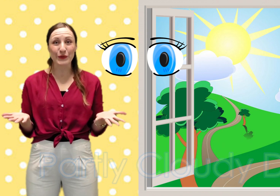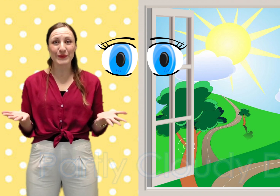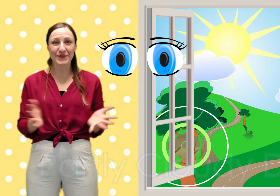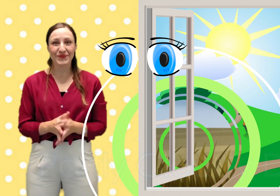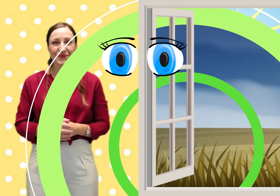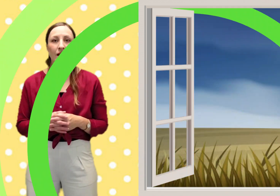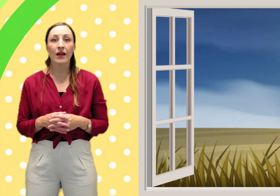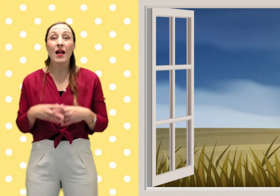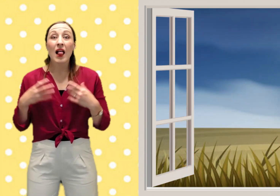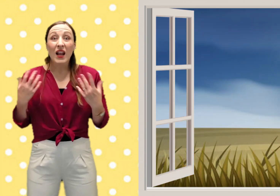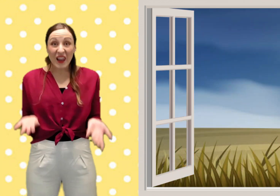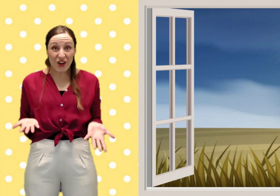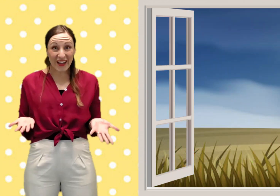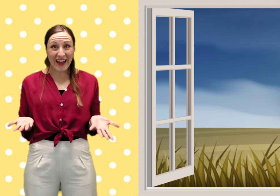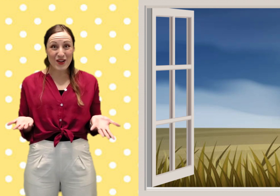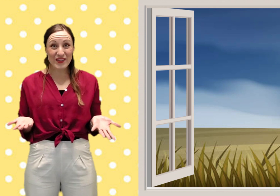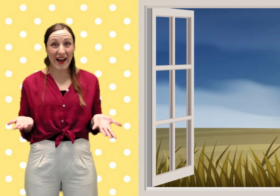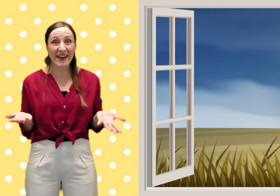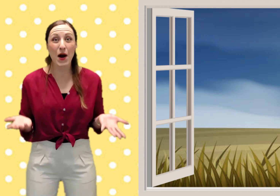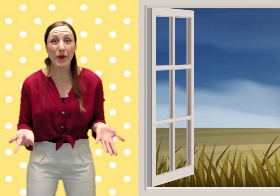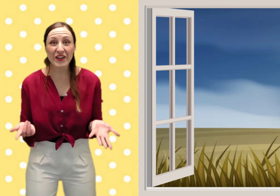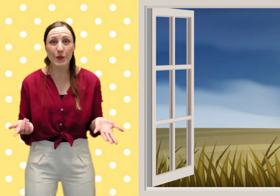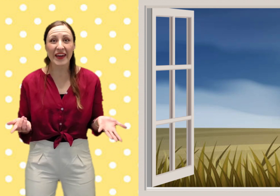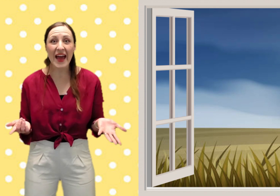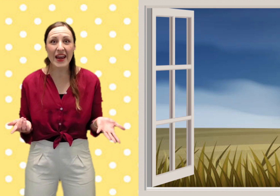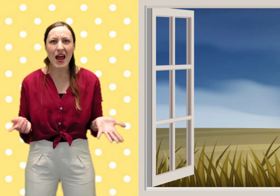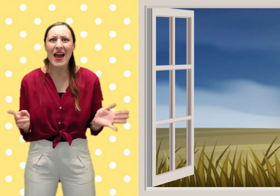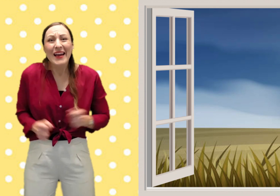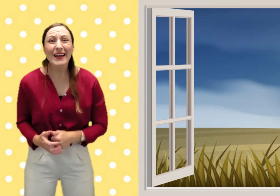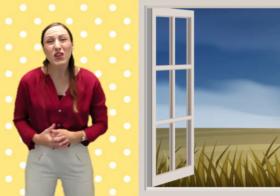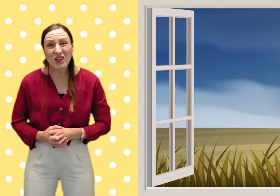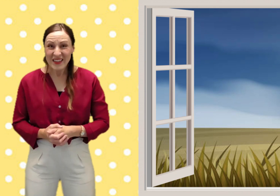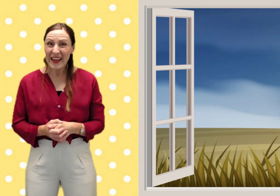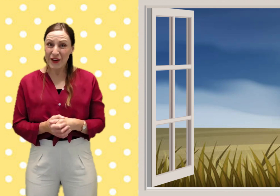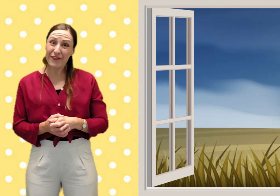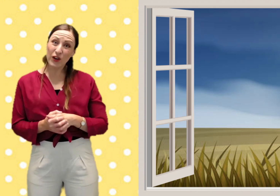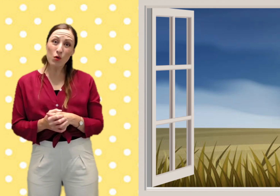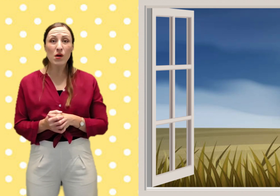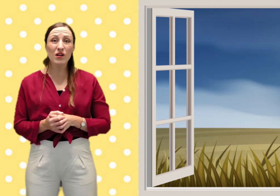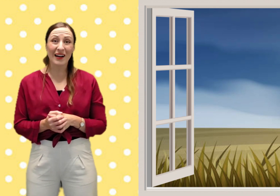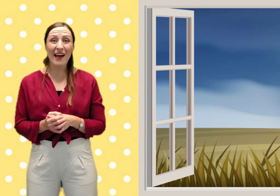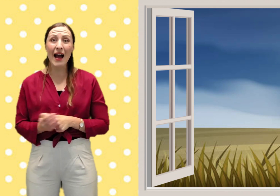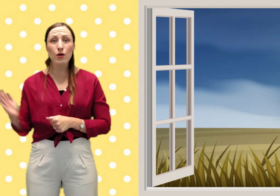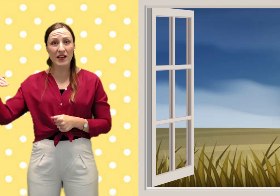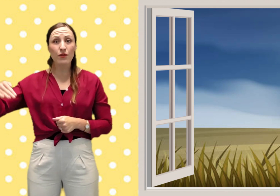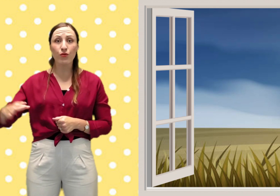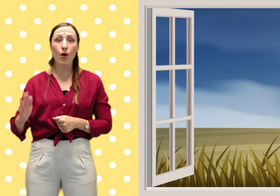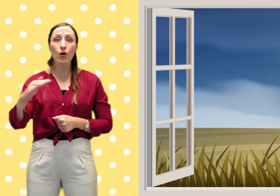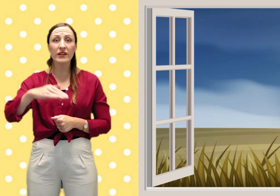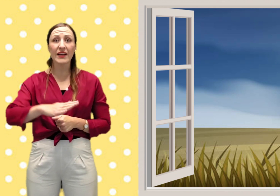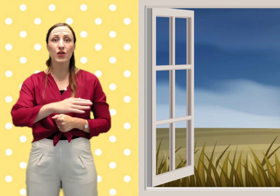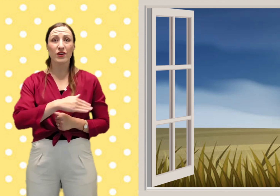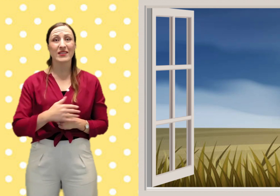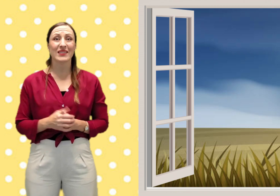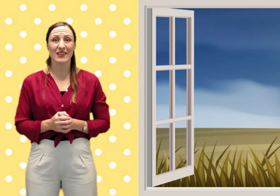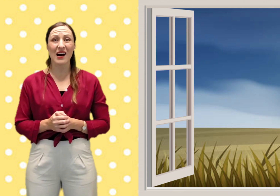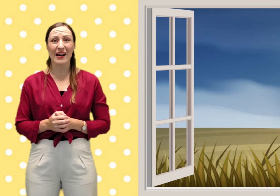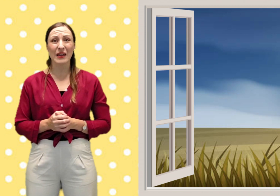looking outside our window again it looks like a few more clouds have rolled in across the sky